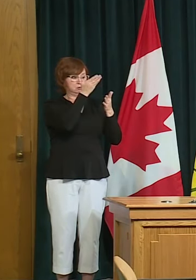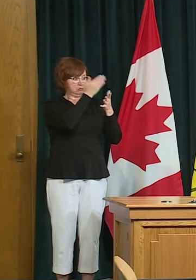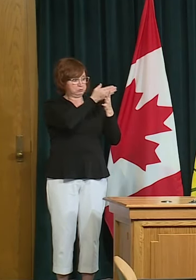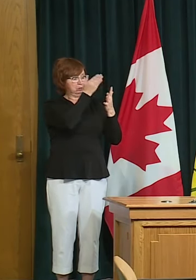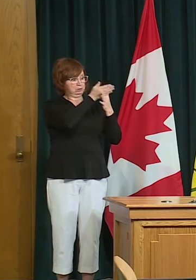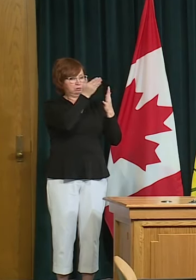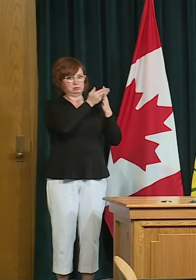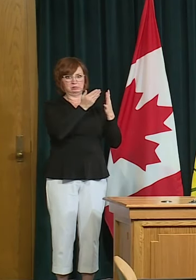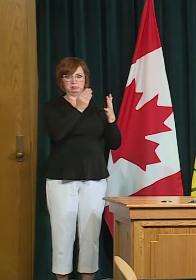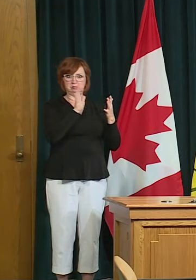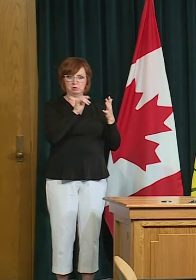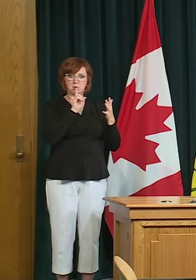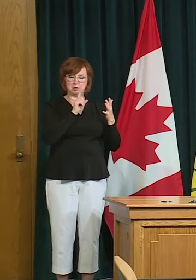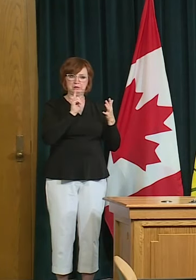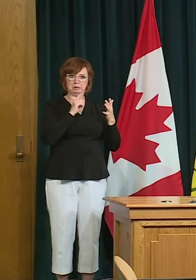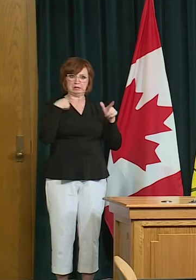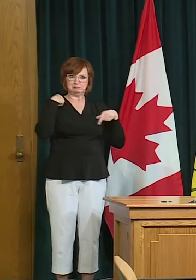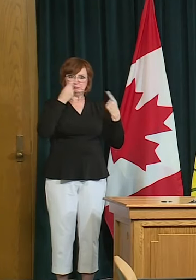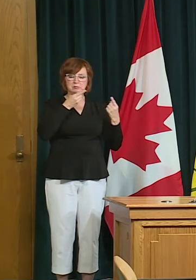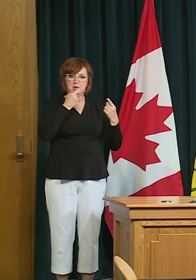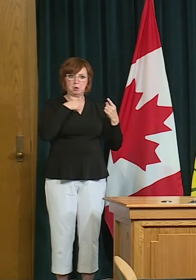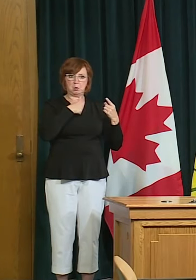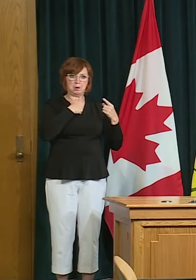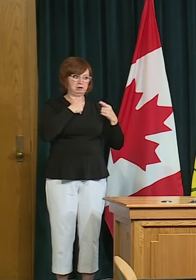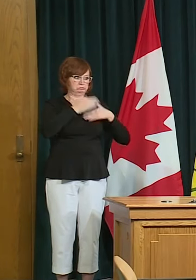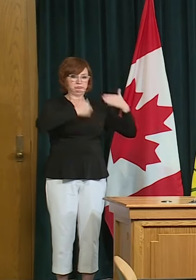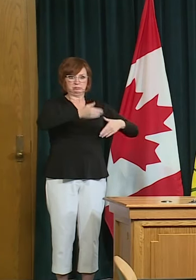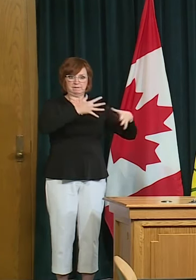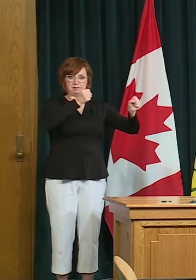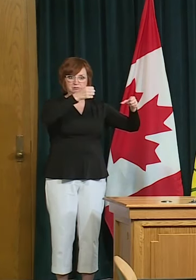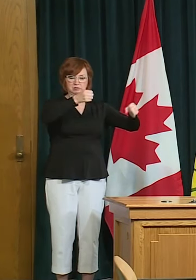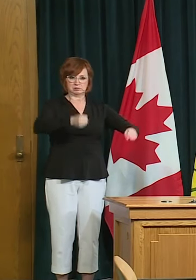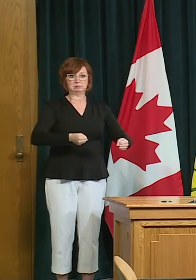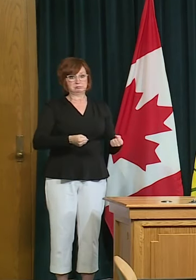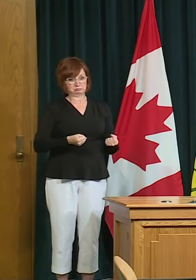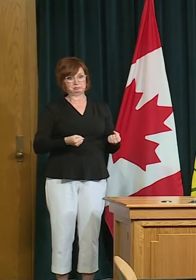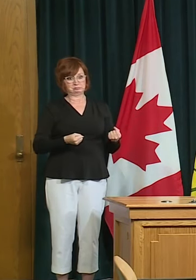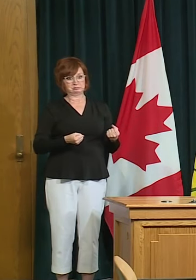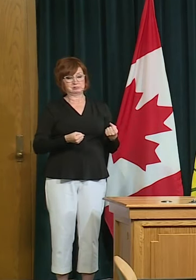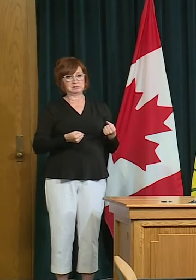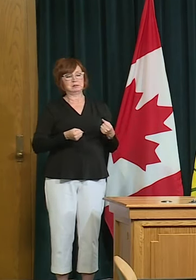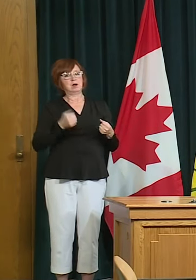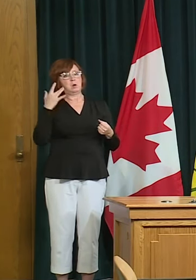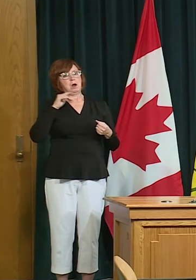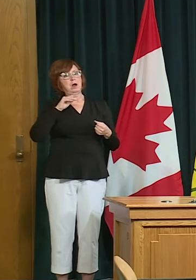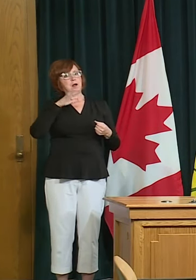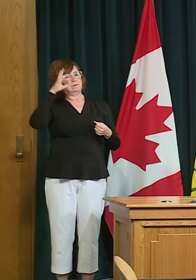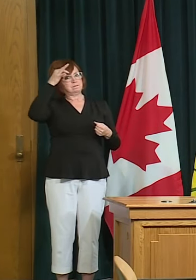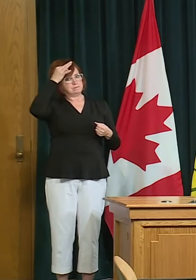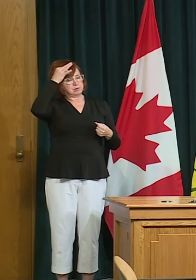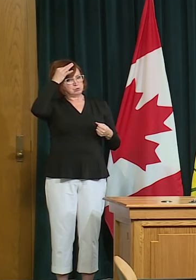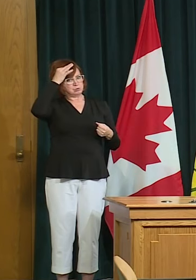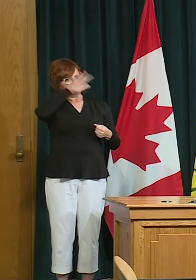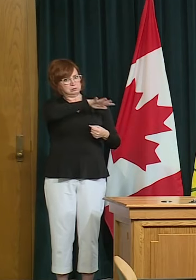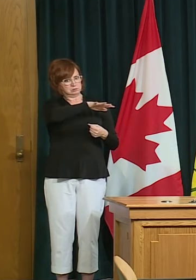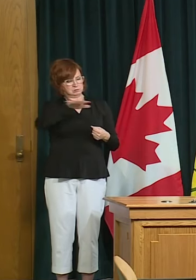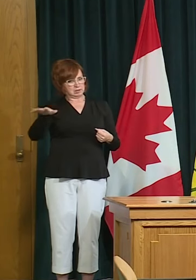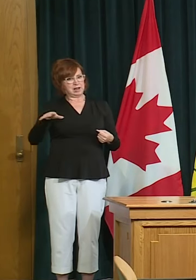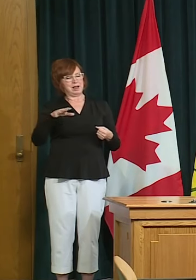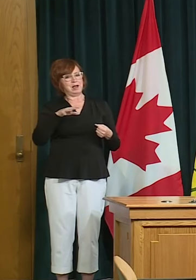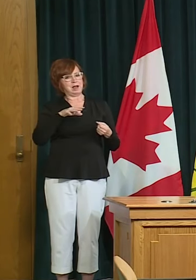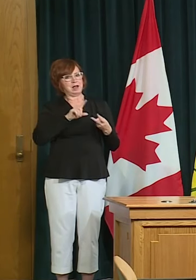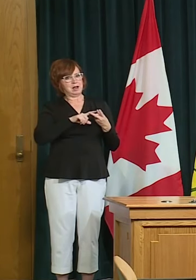don't always have a national approach we have a provincial approach uh which is based on our own epidemiology and context and that's fine